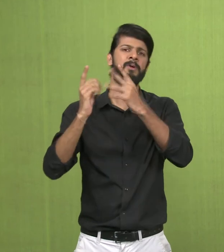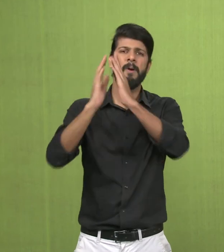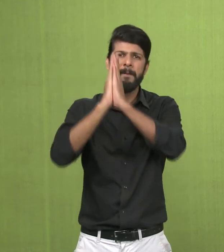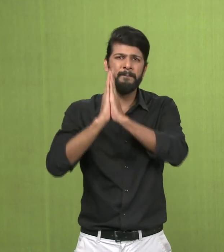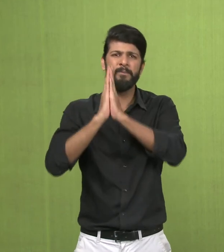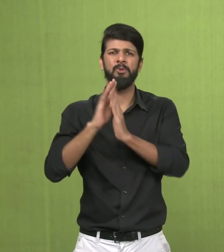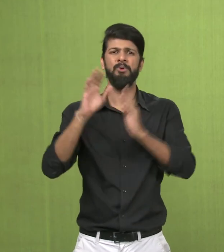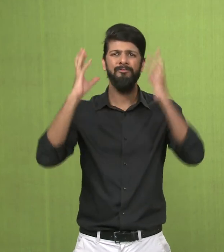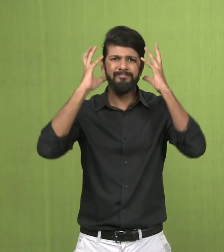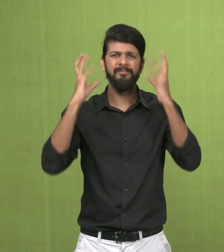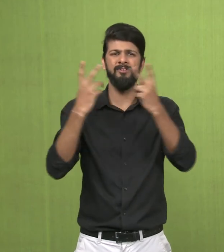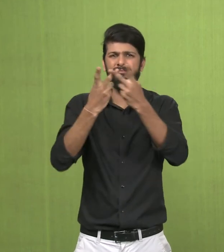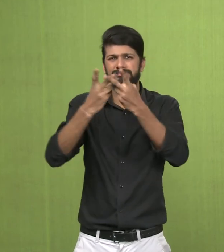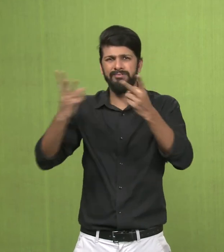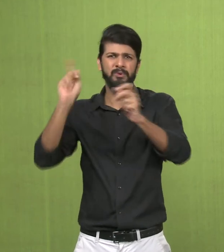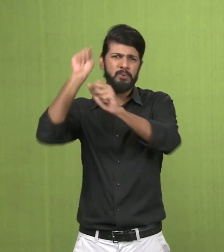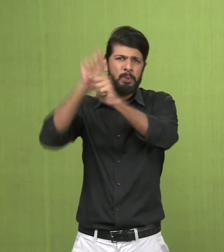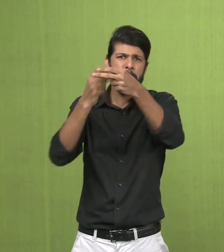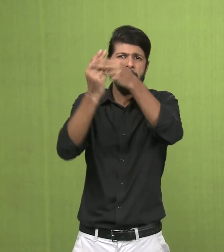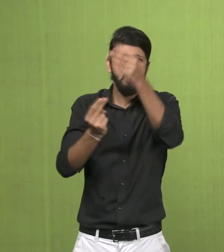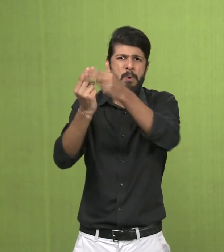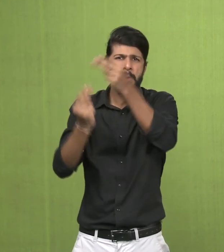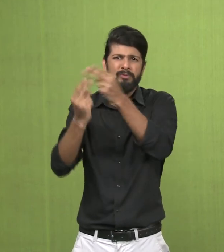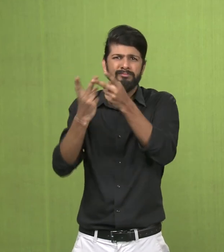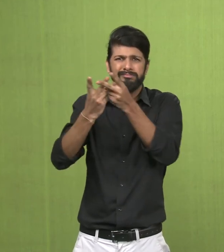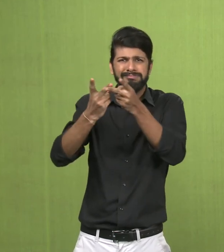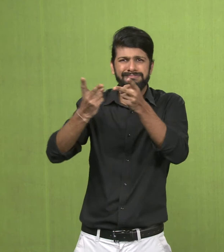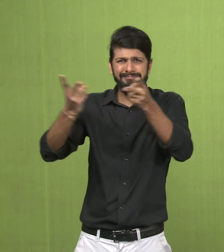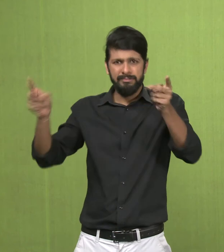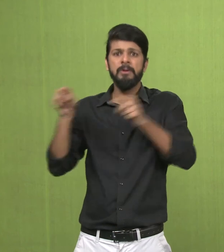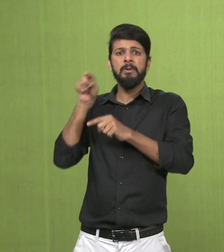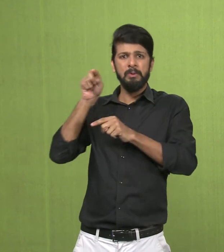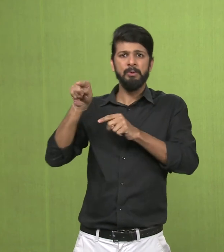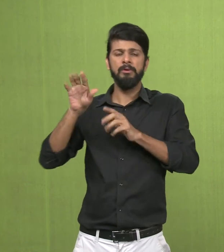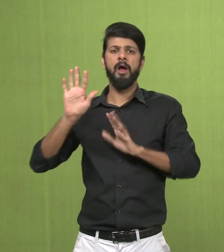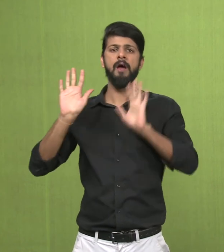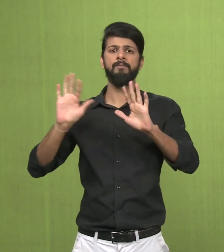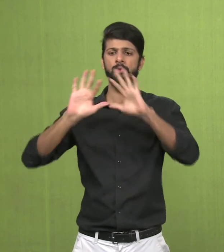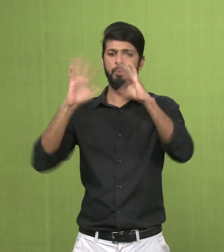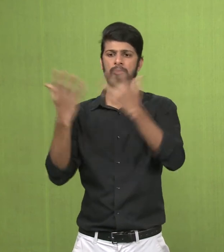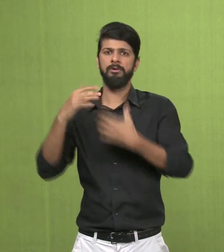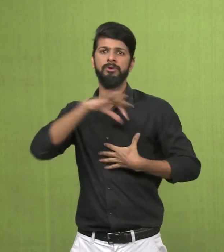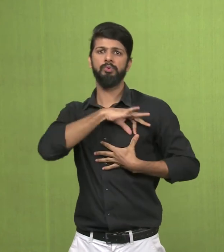The Vedic tradition of the Hindus related to the trinity of the Hindu pantheon